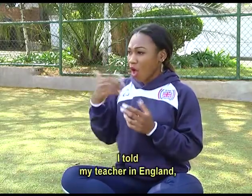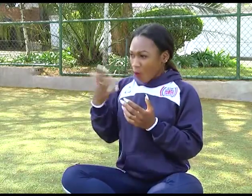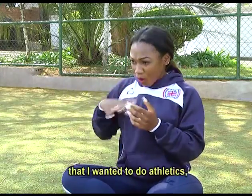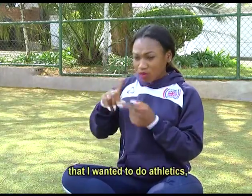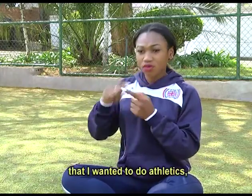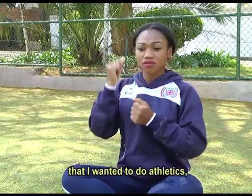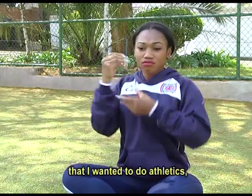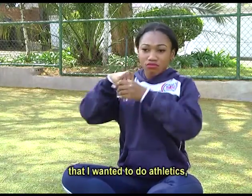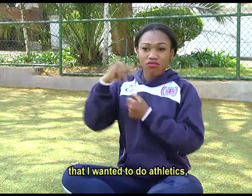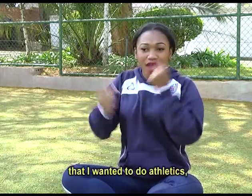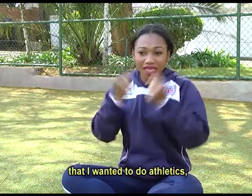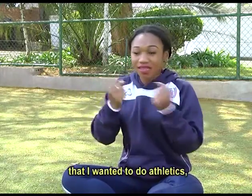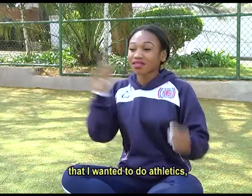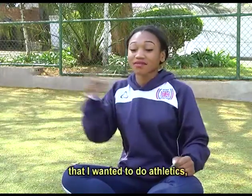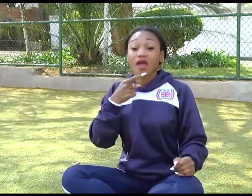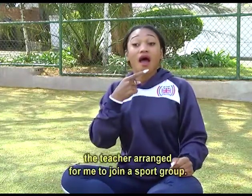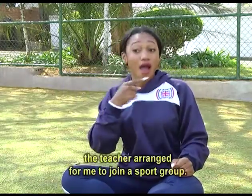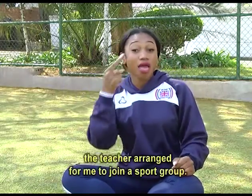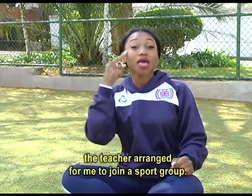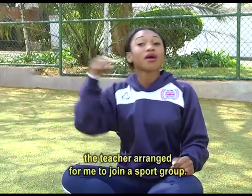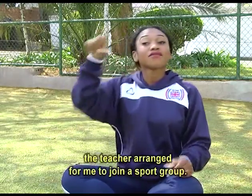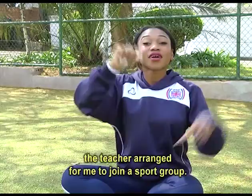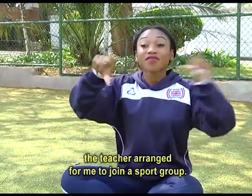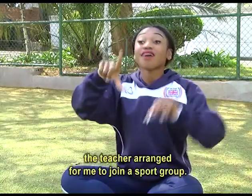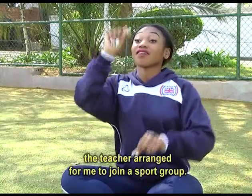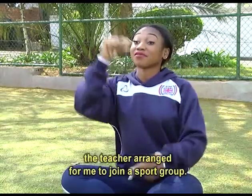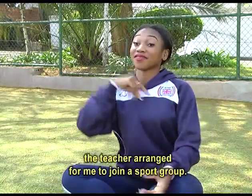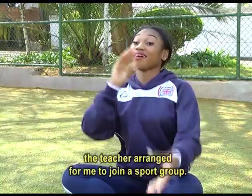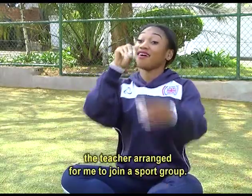in England that I wanted to do athletics. The teacher arranged for me to join a sports group.